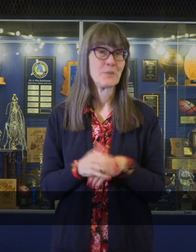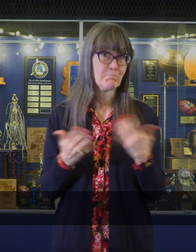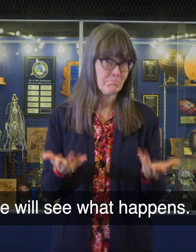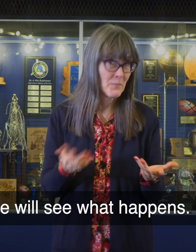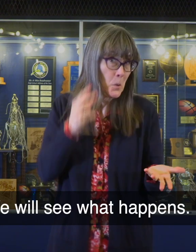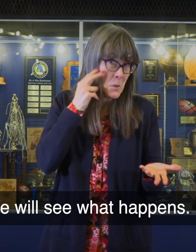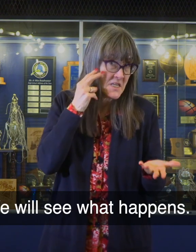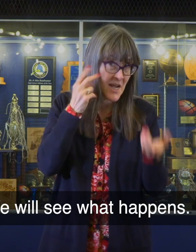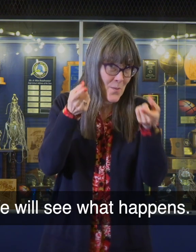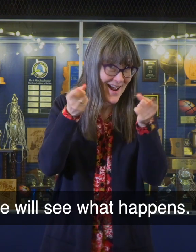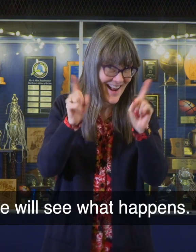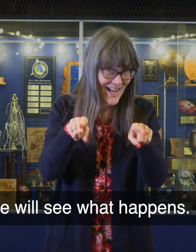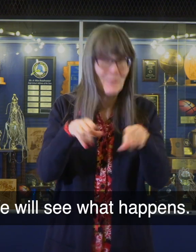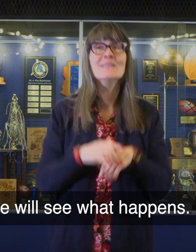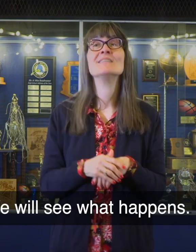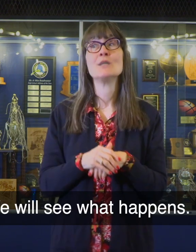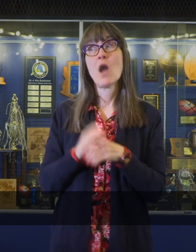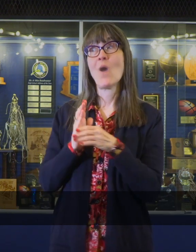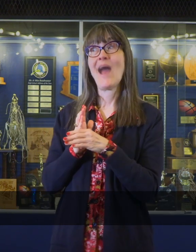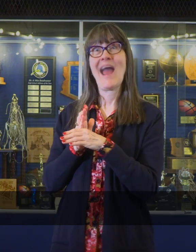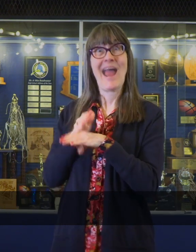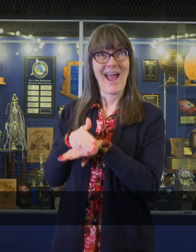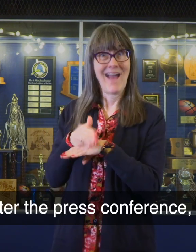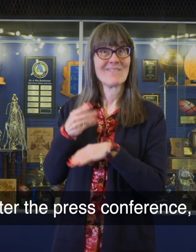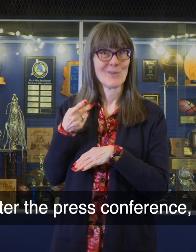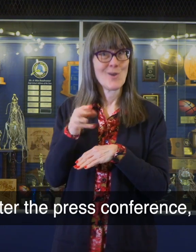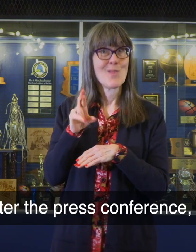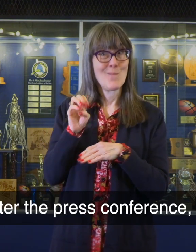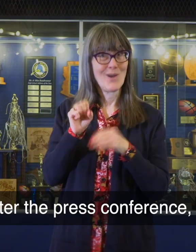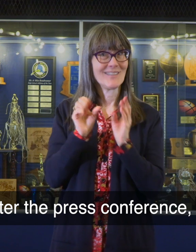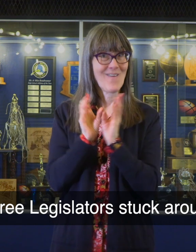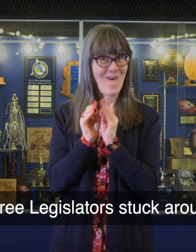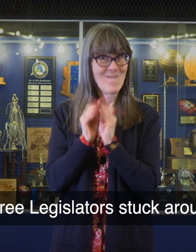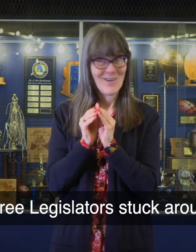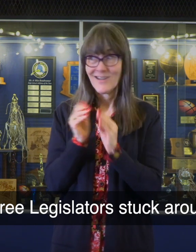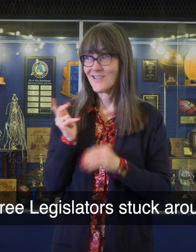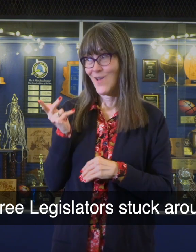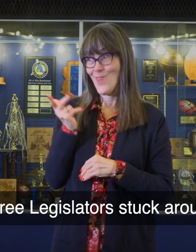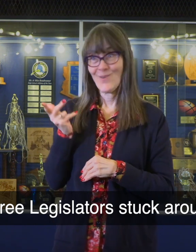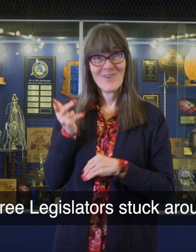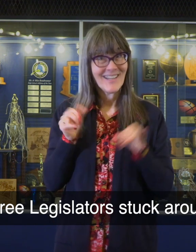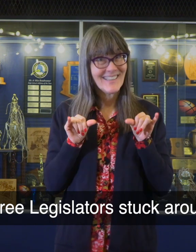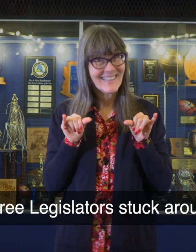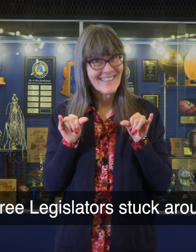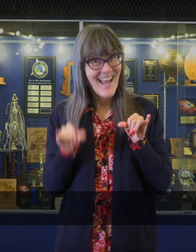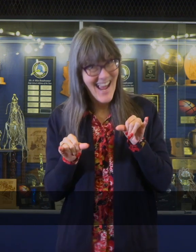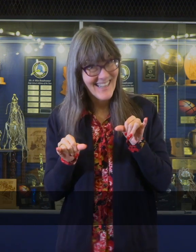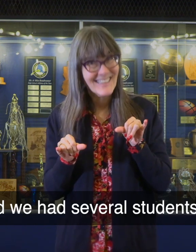We will see what happens. After the press conference, the three legislators stuck around and